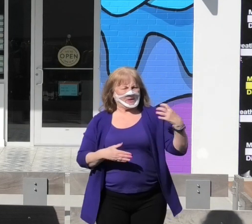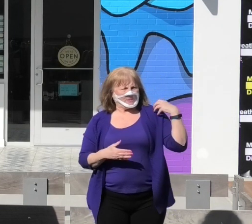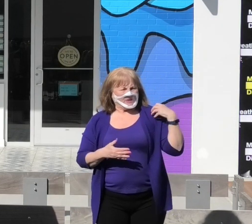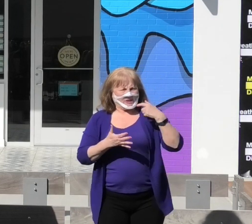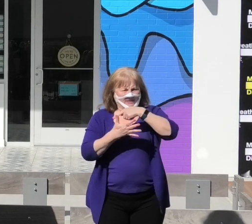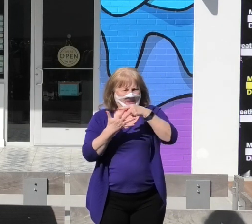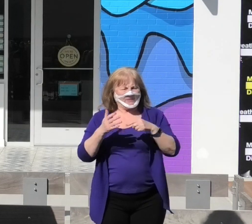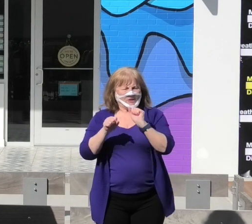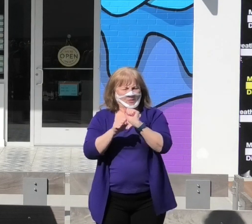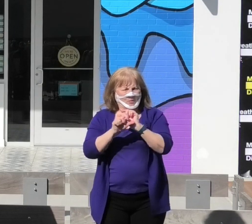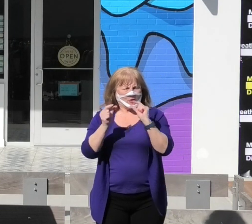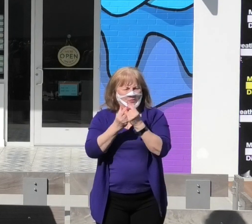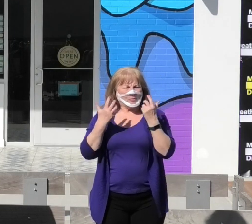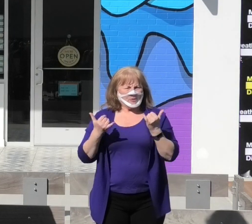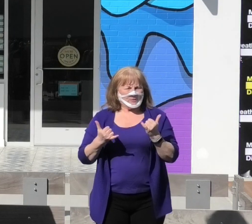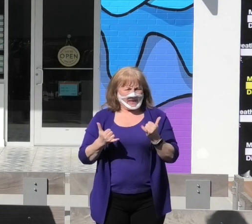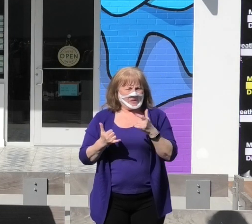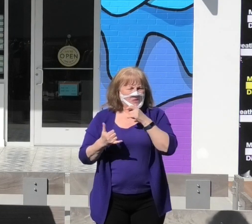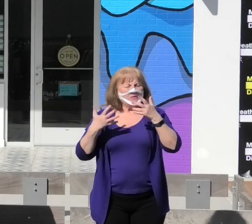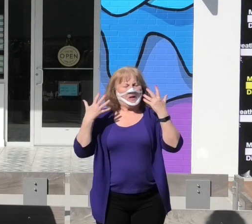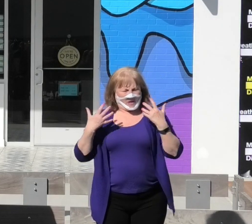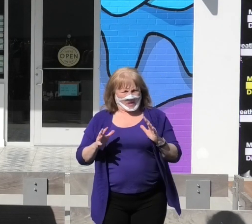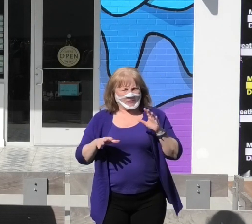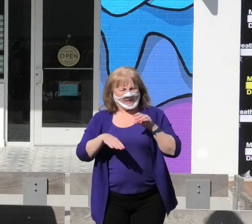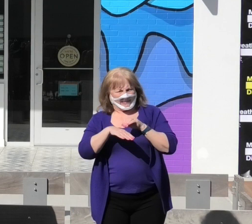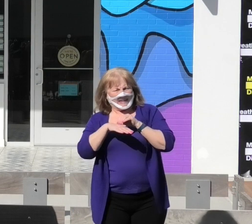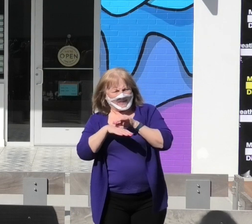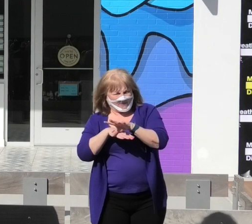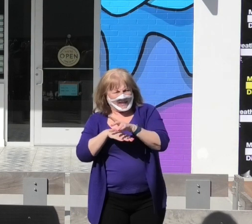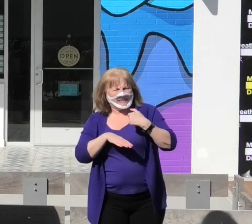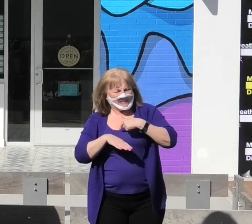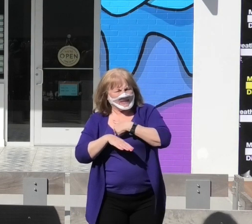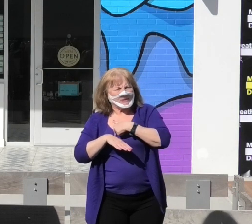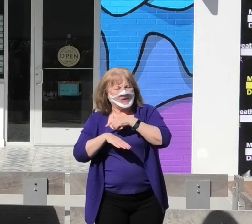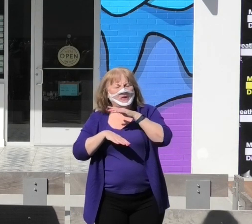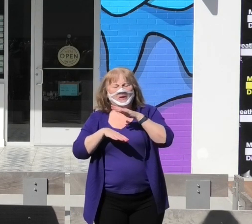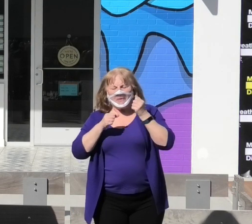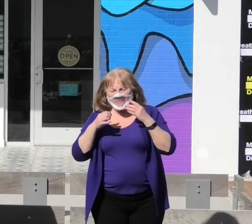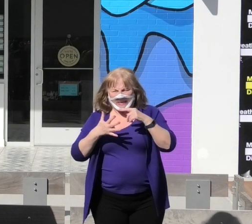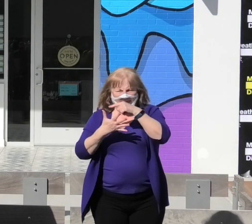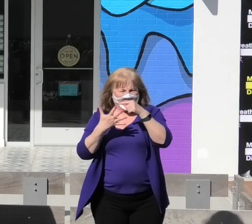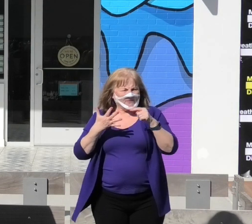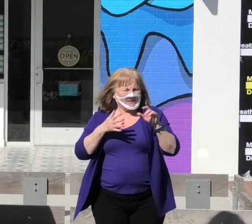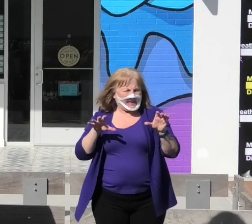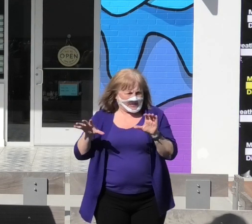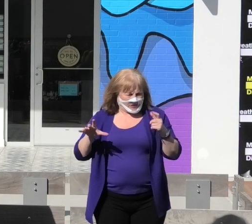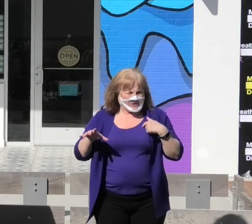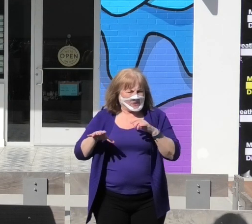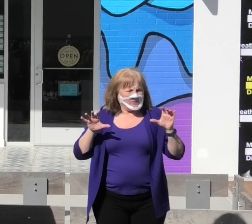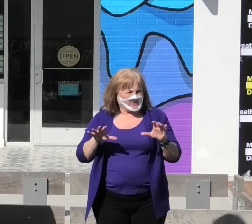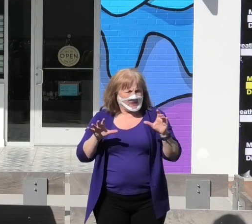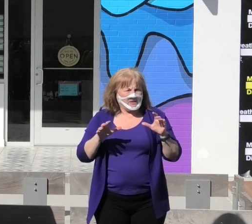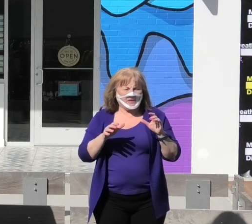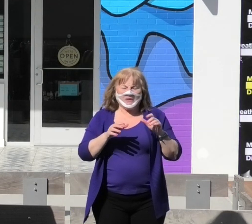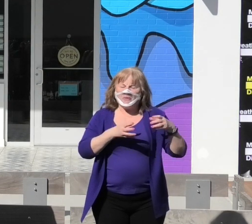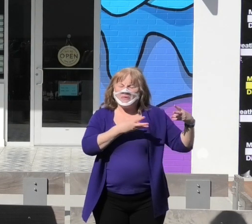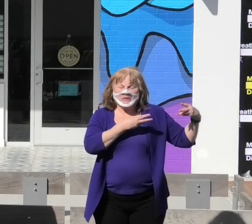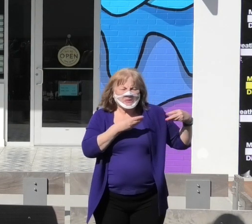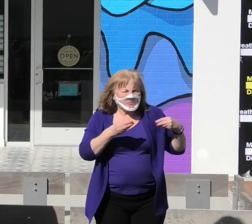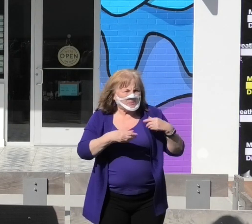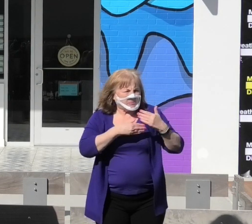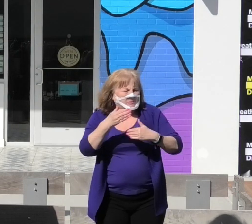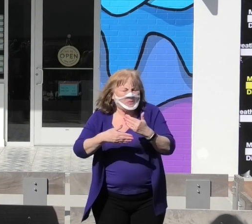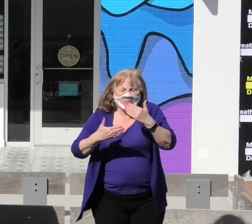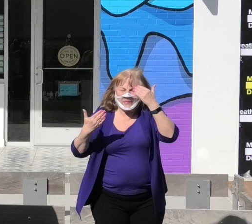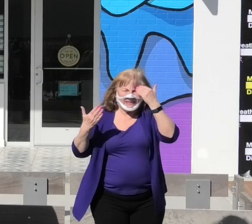chairs of each work group today, who have already advised on many of the actions we have begun. With the fluidity of the situation,